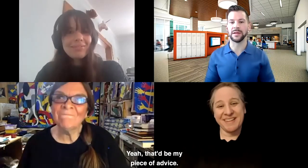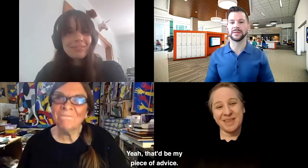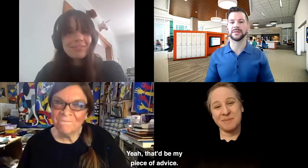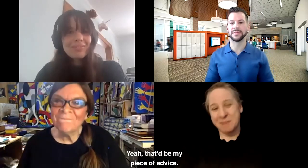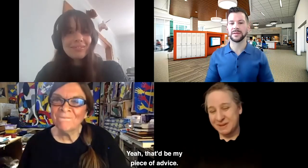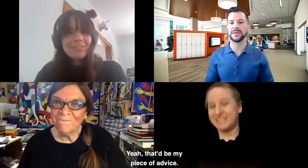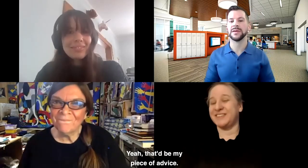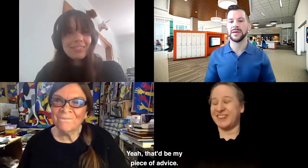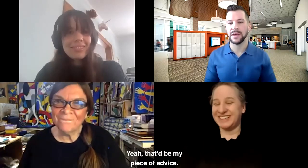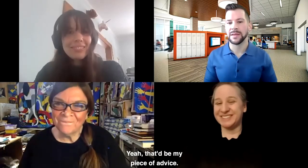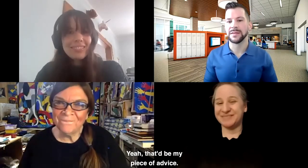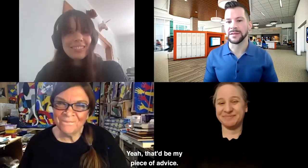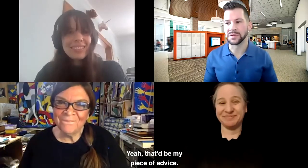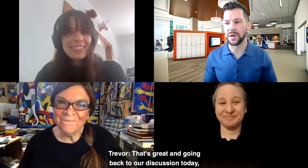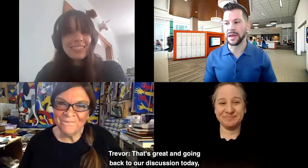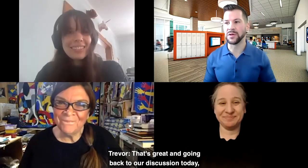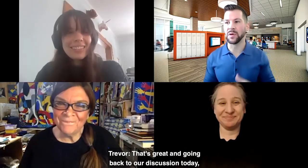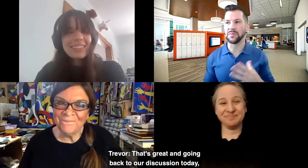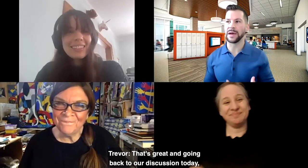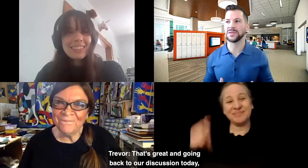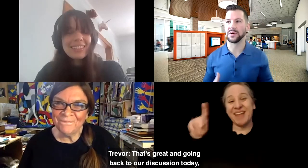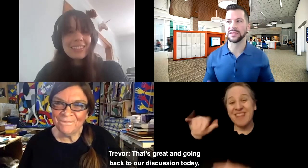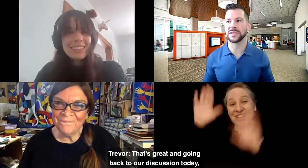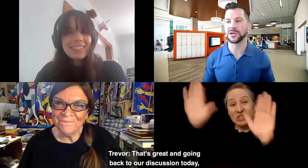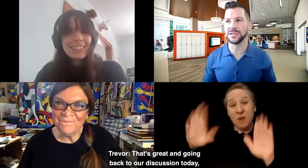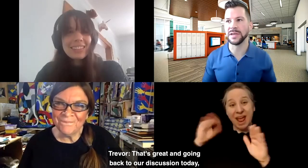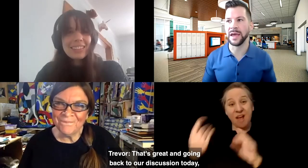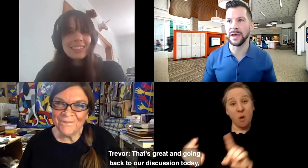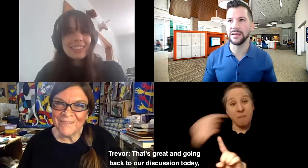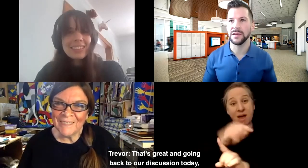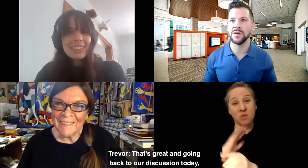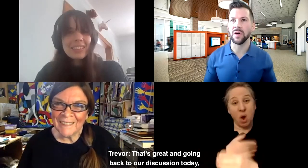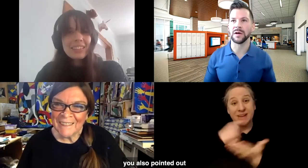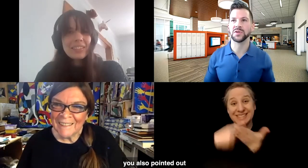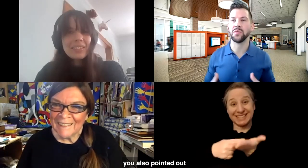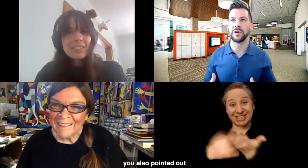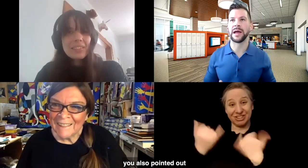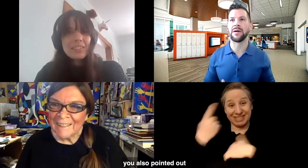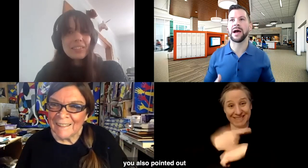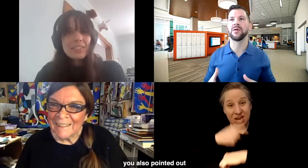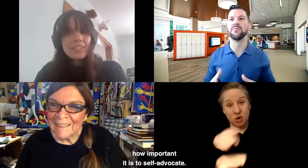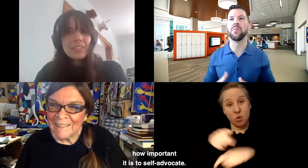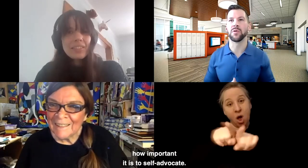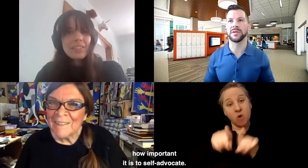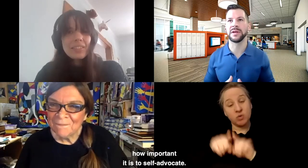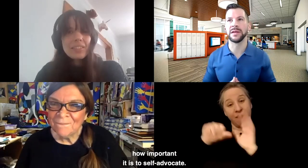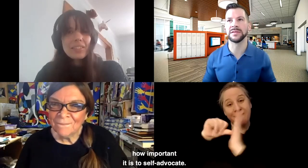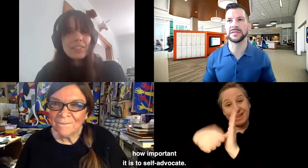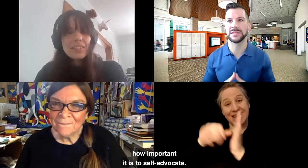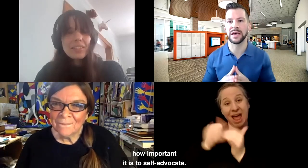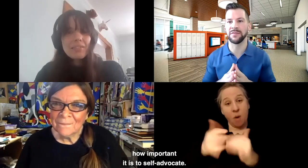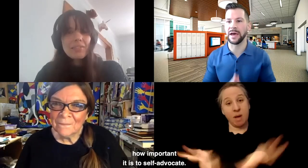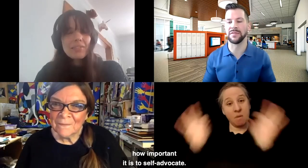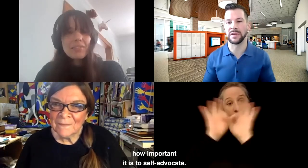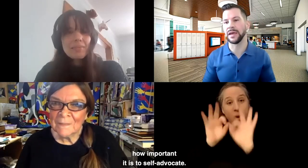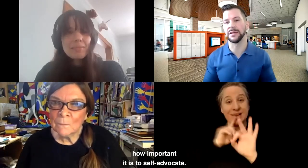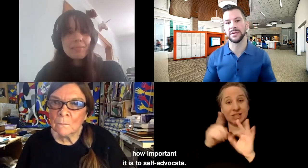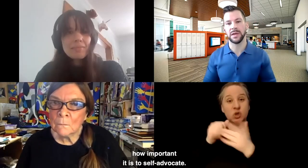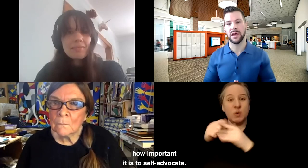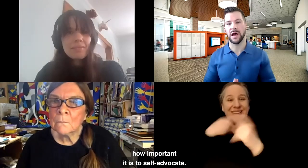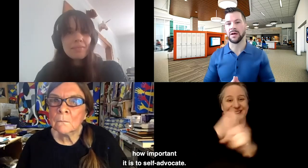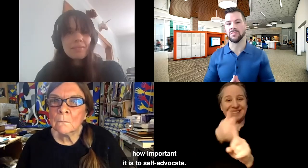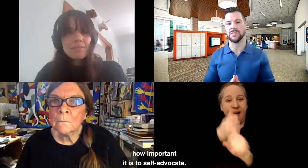Yeah, that'd be my piece of advice. Trevor speaking. great. And going back to our discussion today, you also pointed out how important it is to self